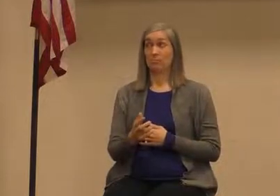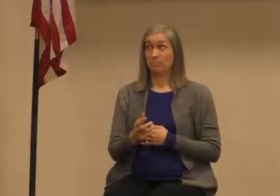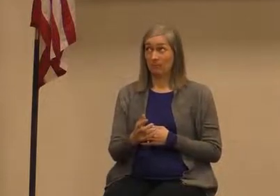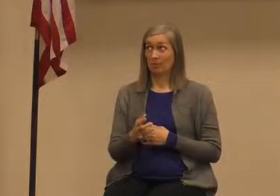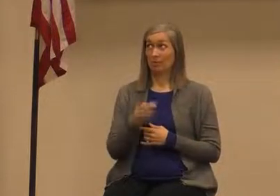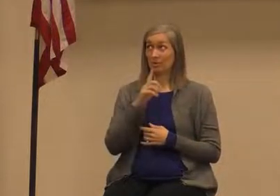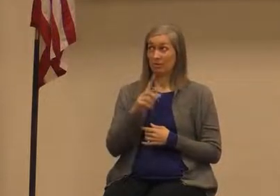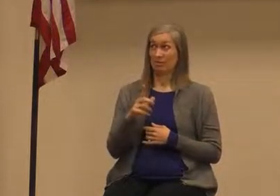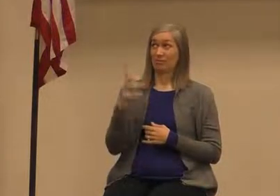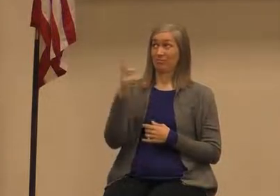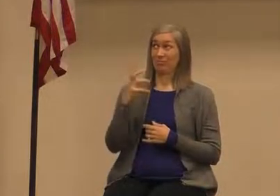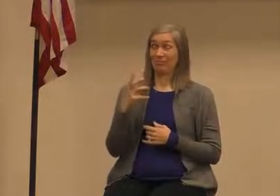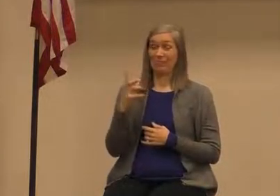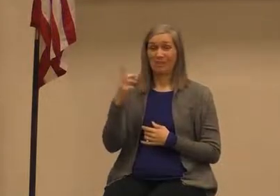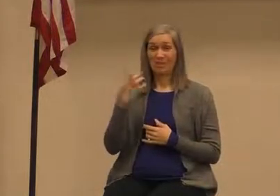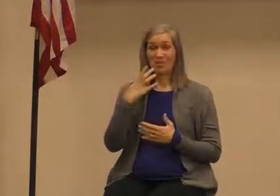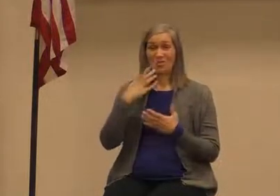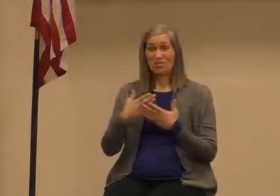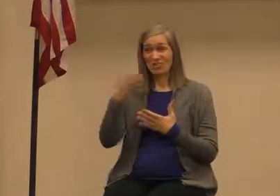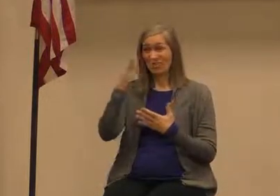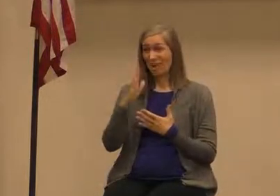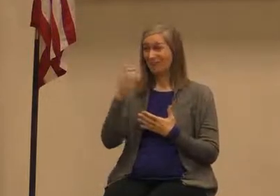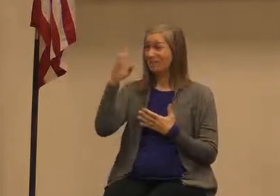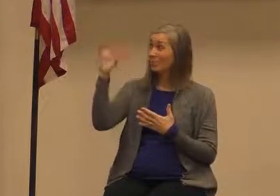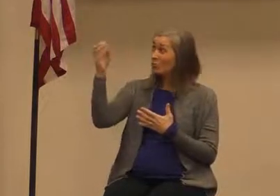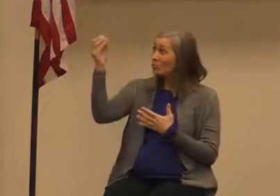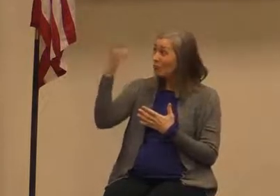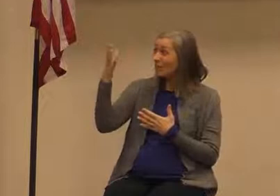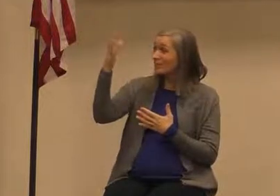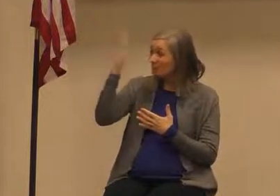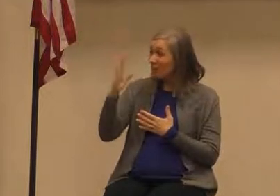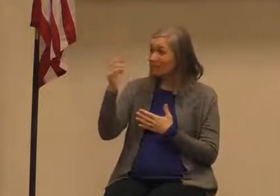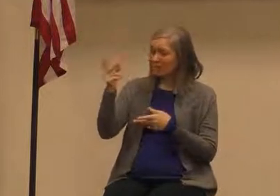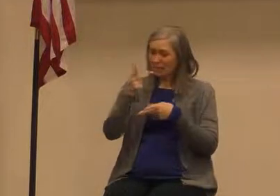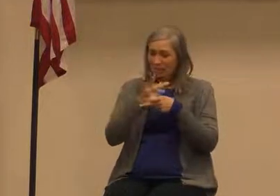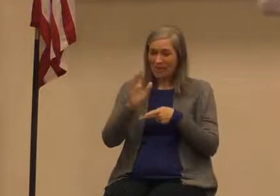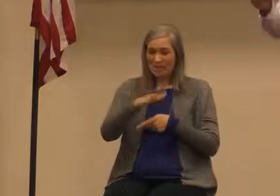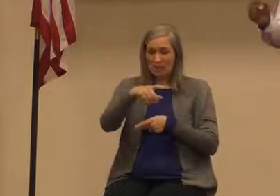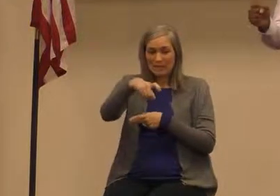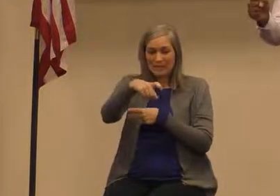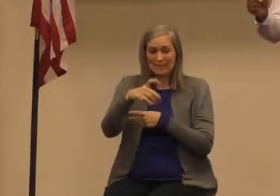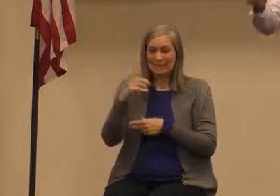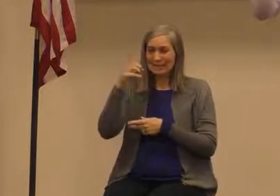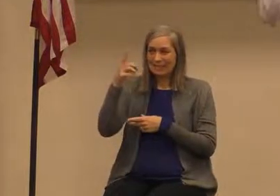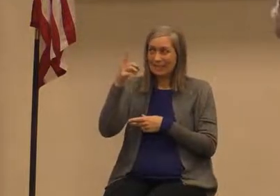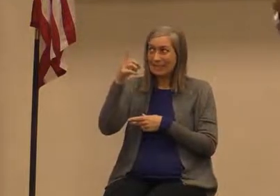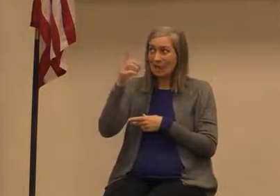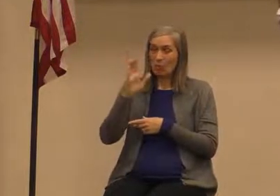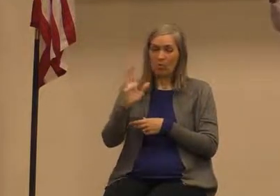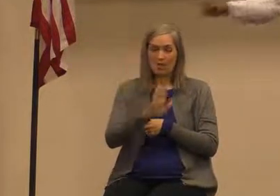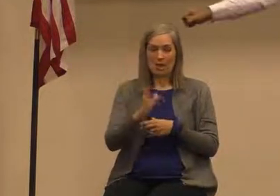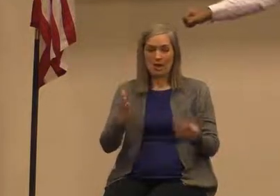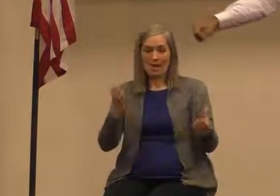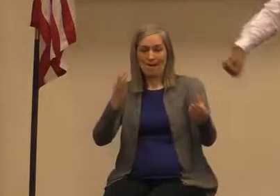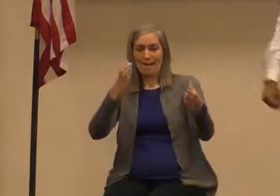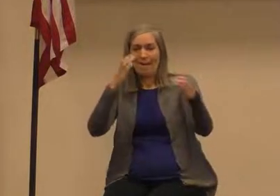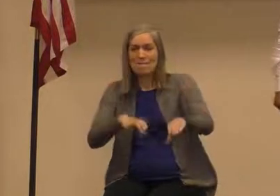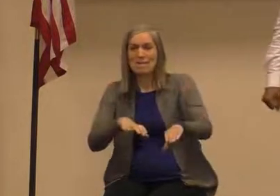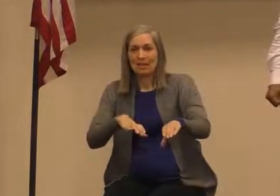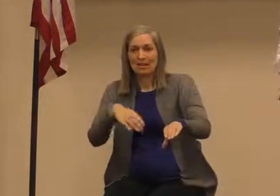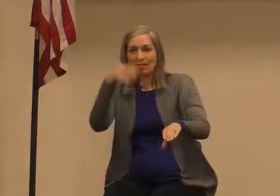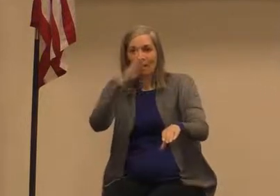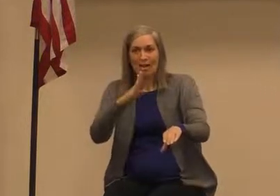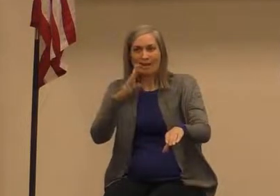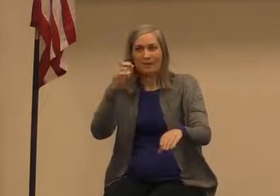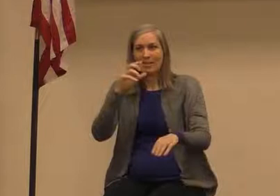he's a good God he's a gracious God he supplied all of their needs because he was their covenant God he wasn't going to leave them by the wayside